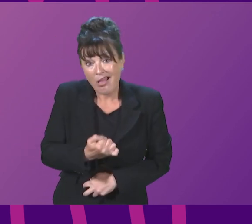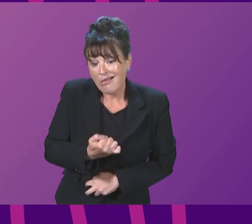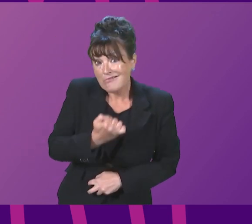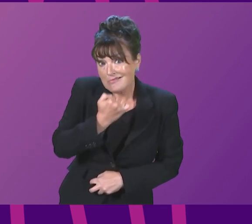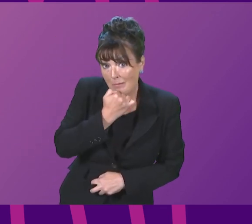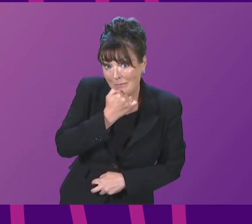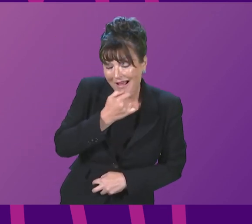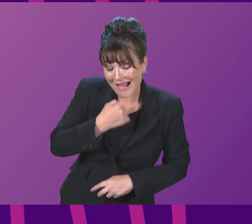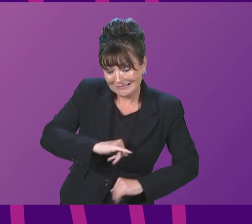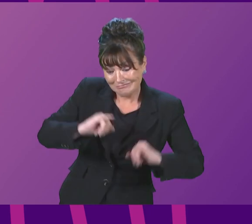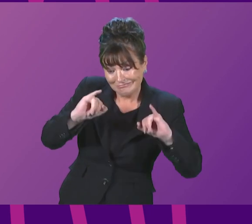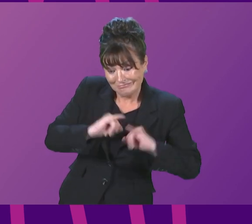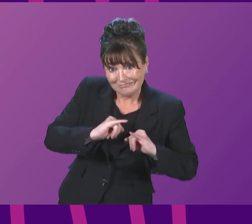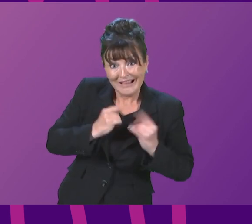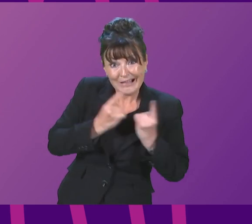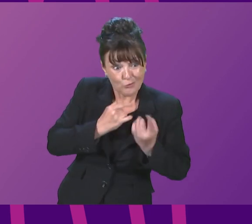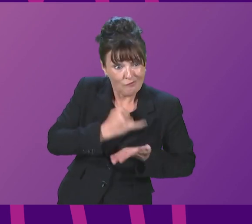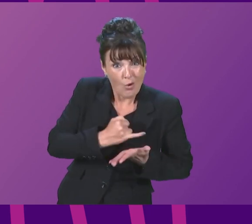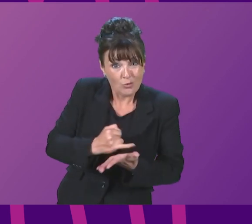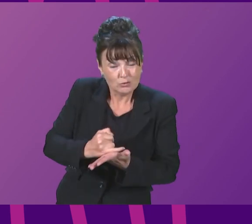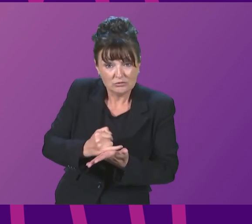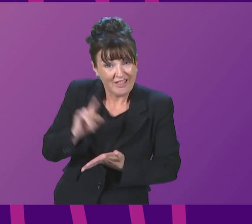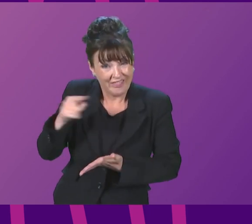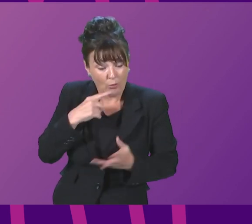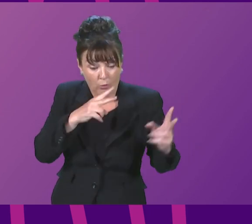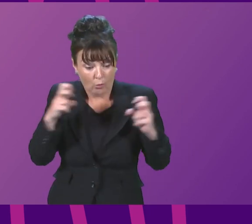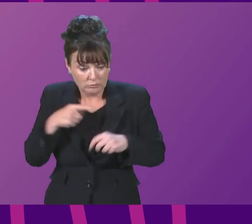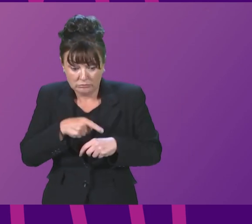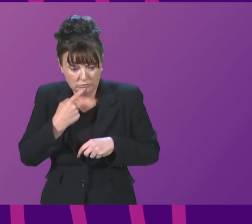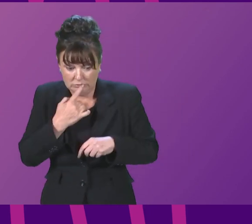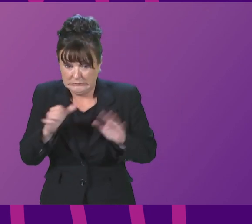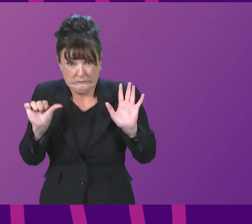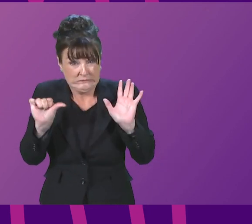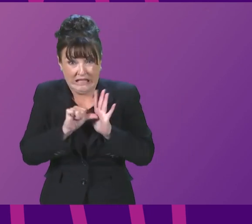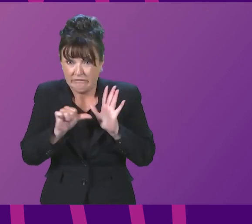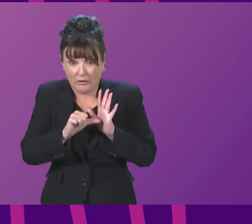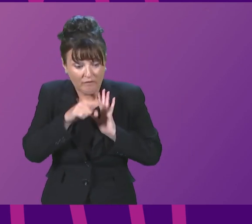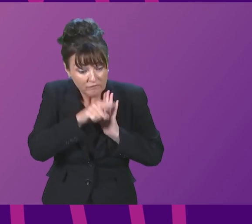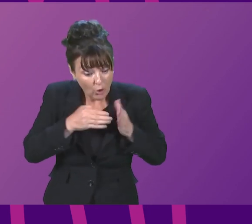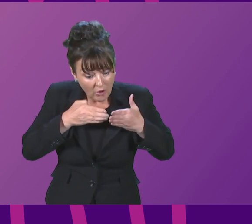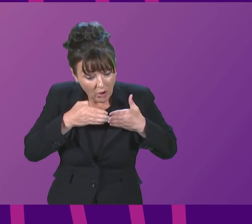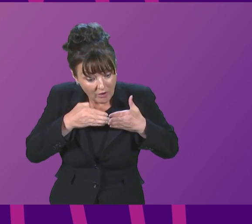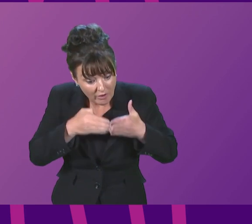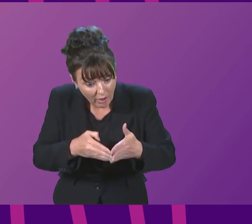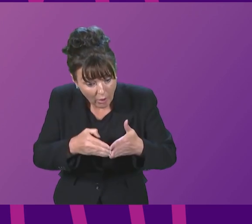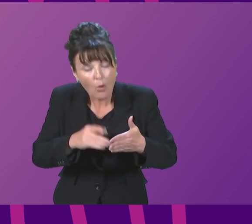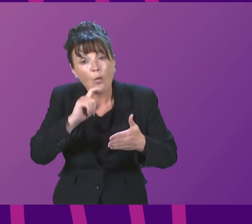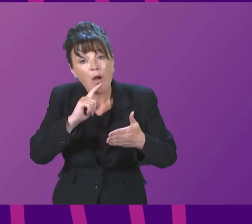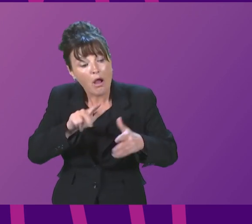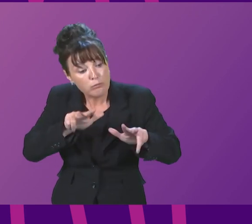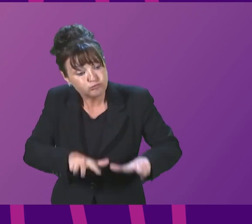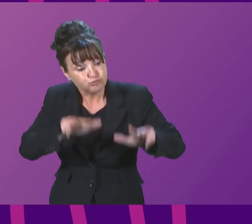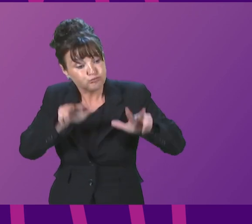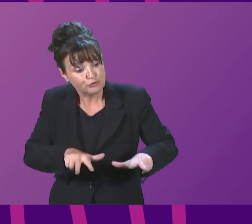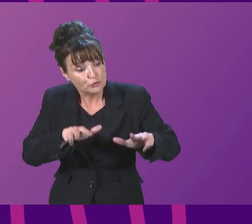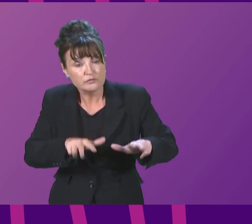the issues and faults with these ships means that it will be, to quote them, difficult for the vessels to achieve acceptance by Seamal and